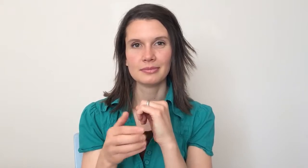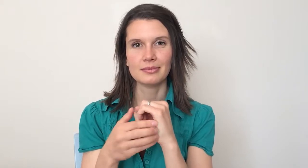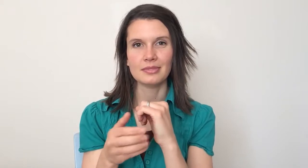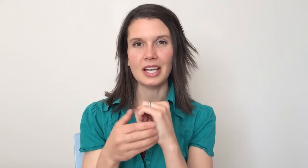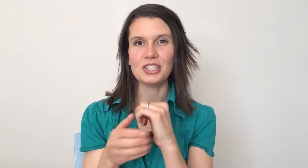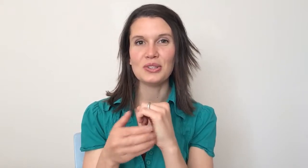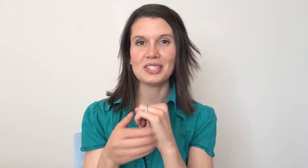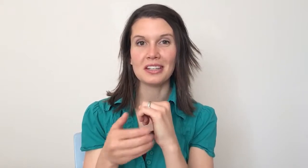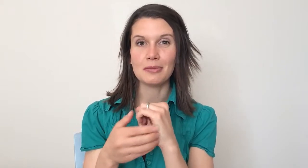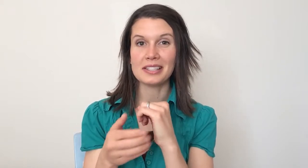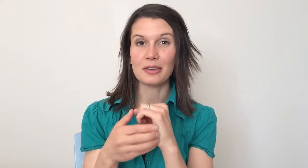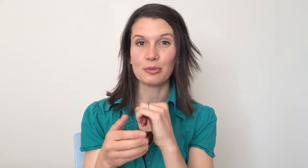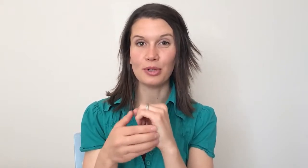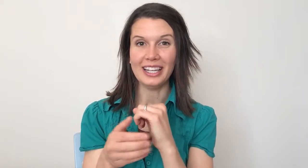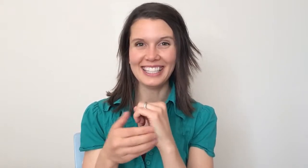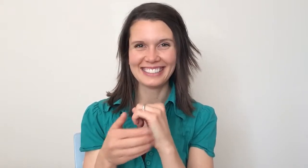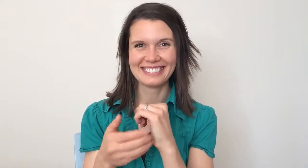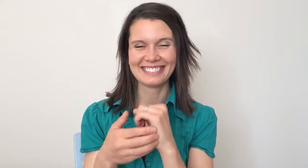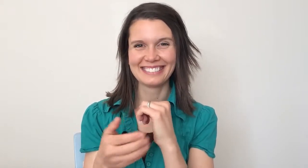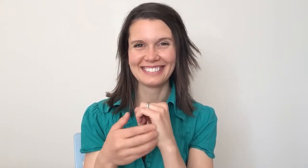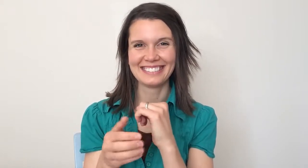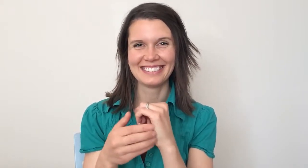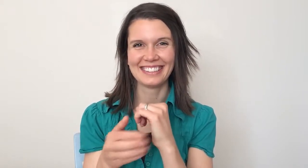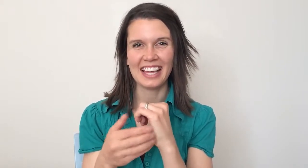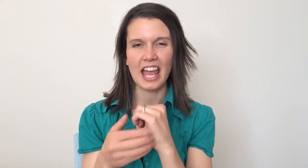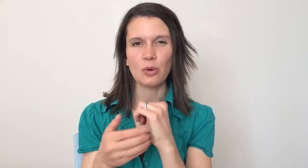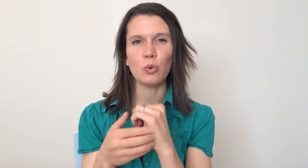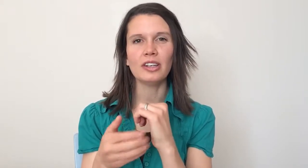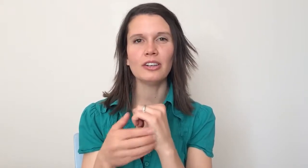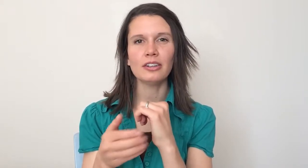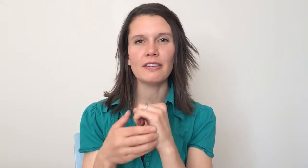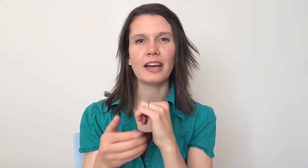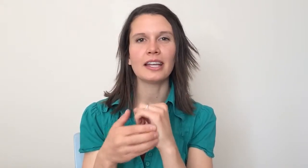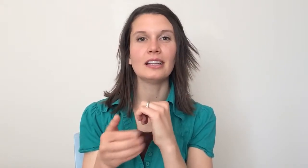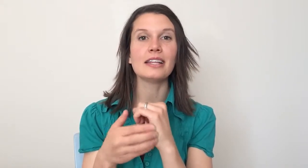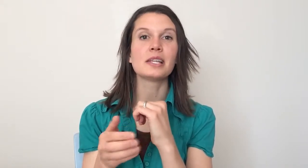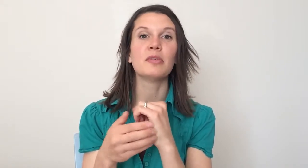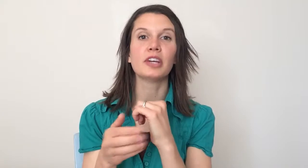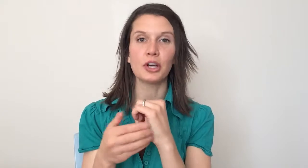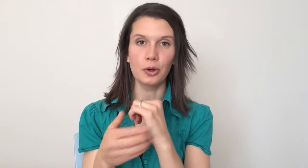I choose to give myself a break and wonder if I can let some of it go.